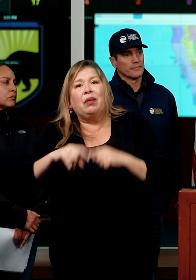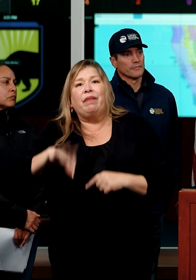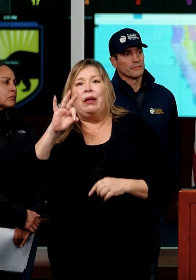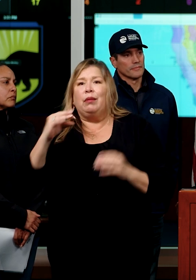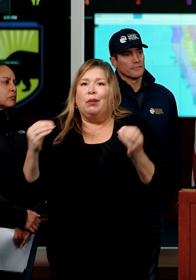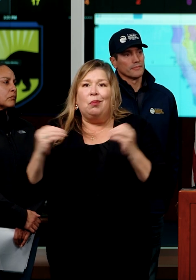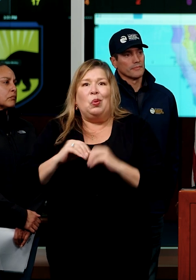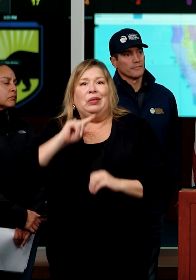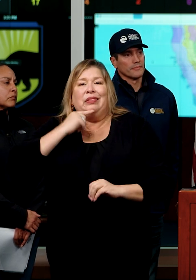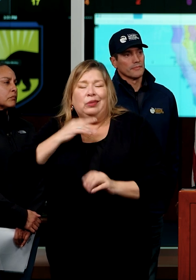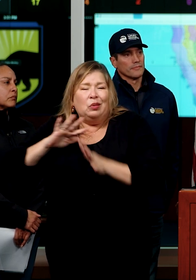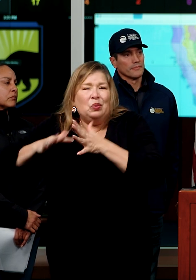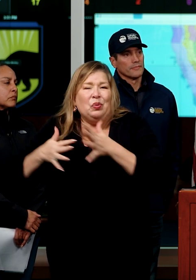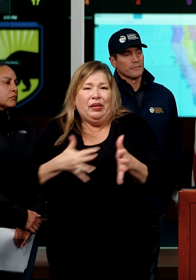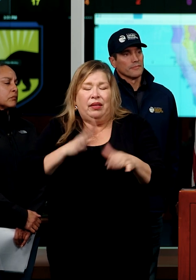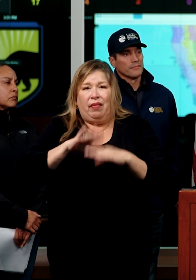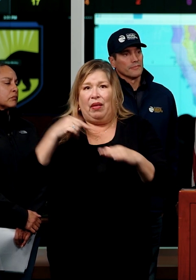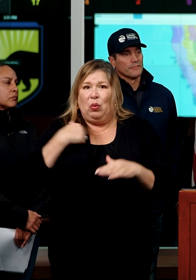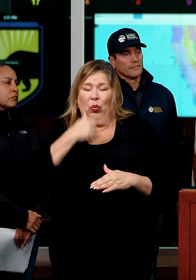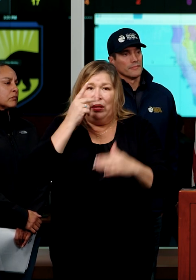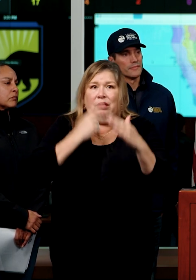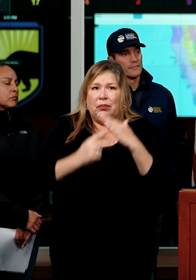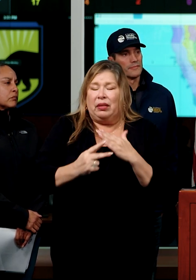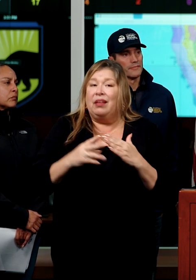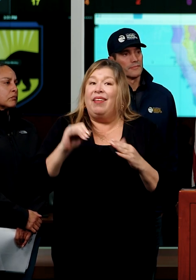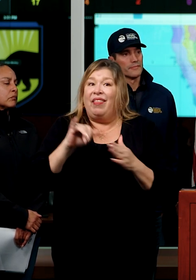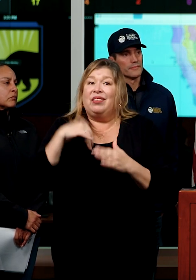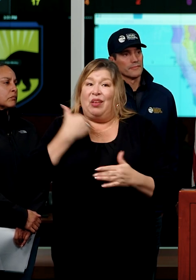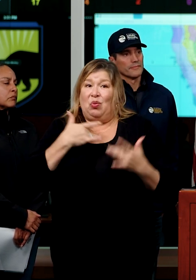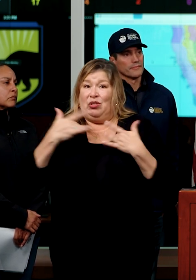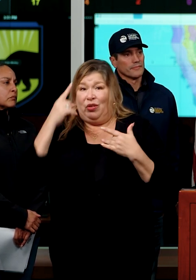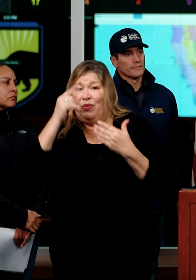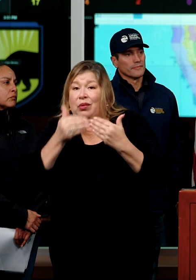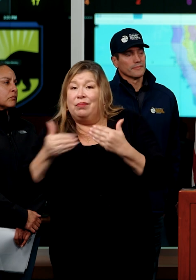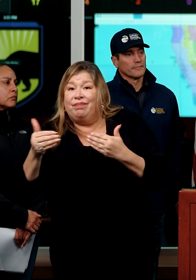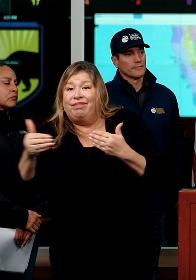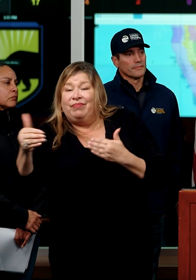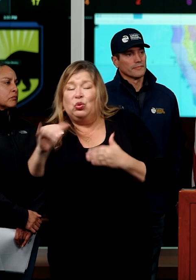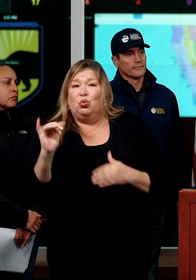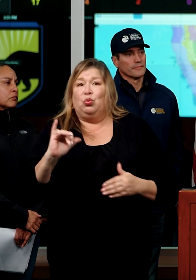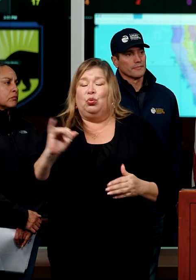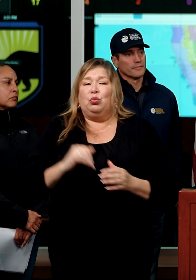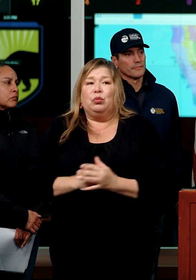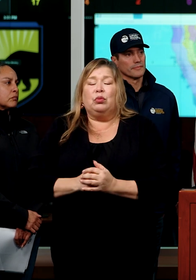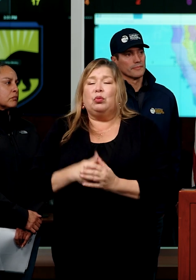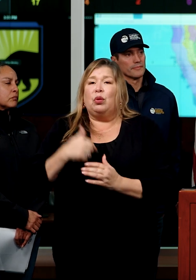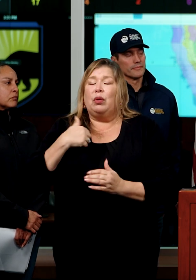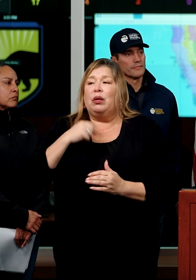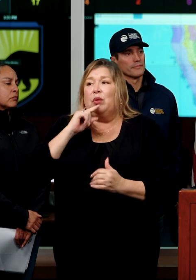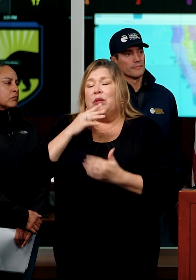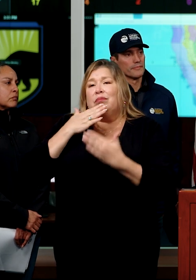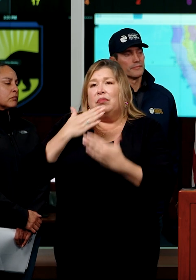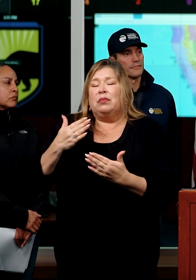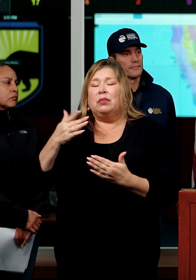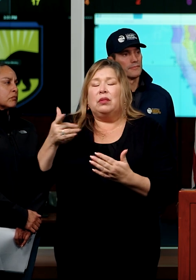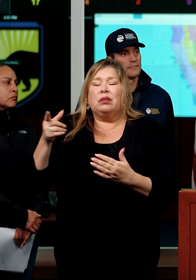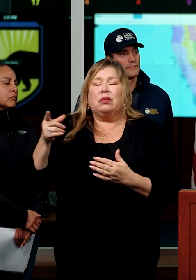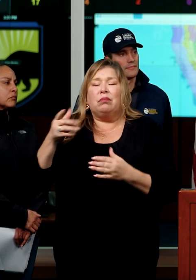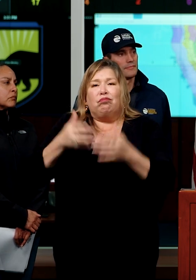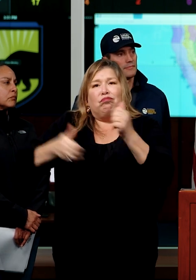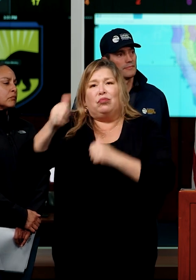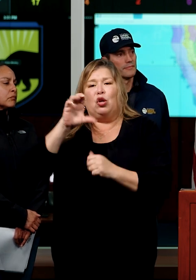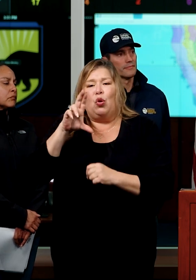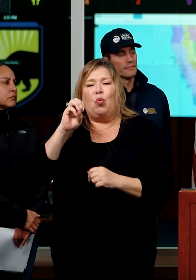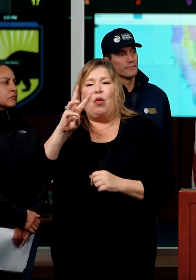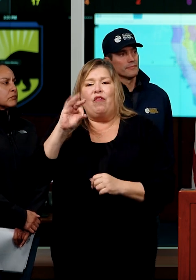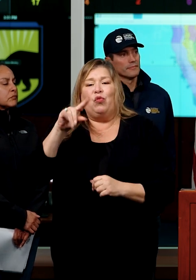than had anticipated. And that's our big concern going forward. And that's why I appreciate, uh, what Secretary Crowfoot said in terms of just being